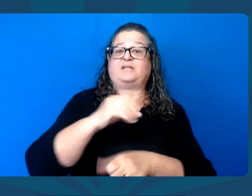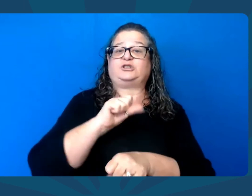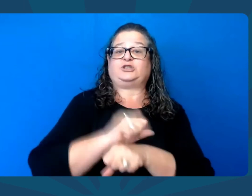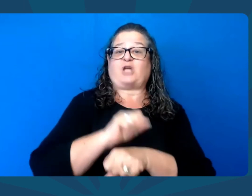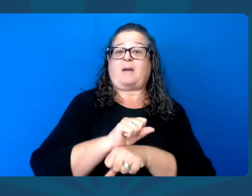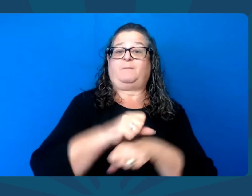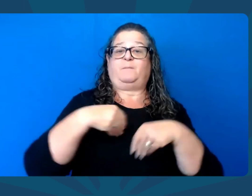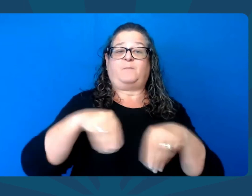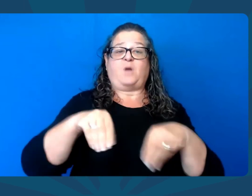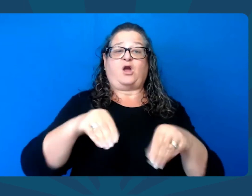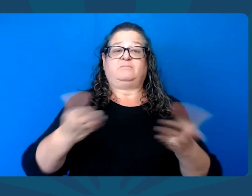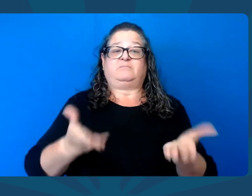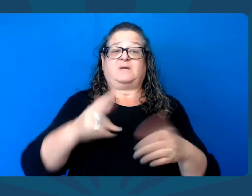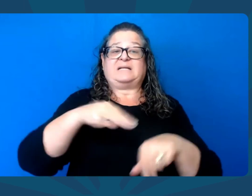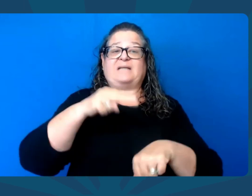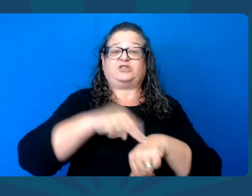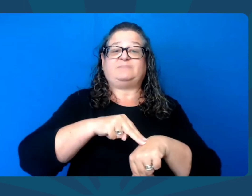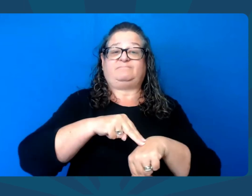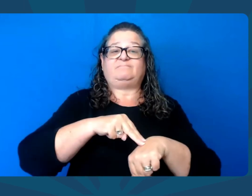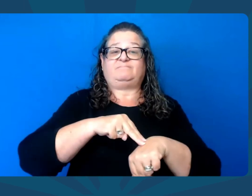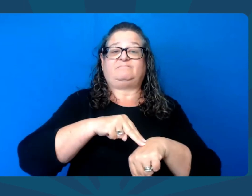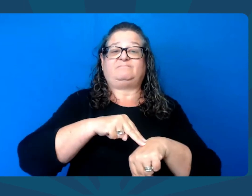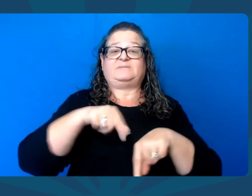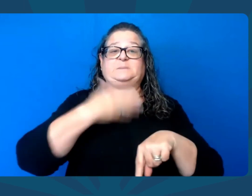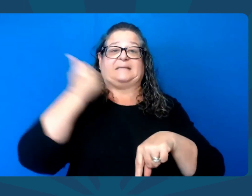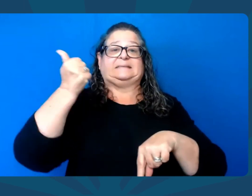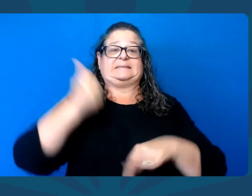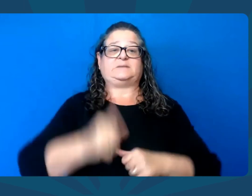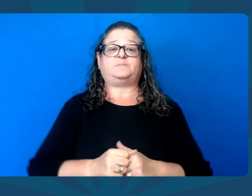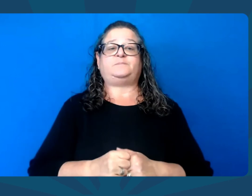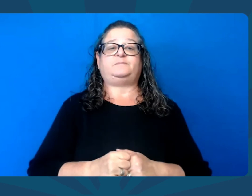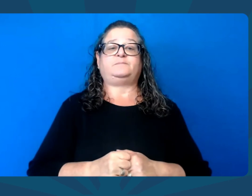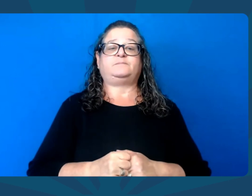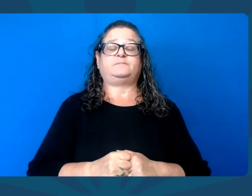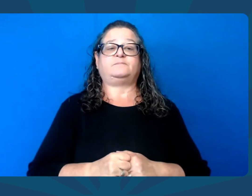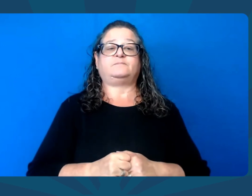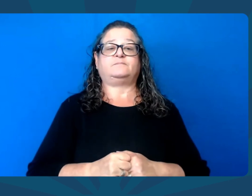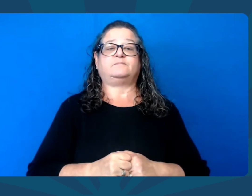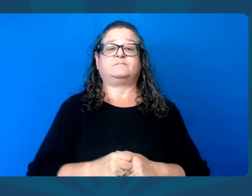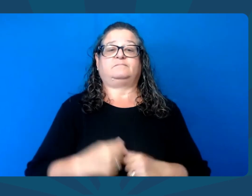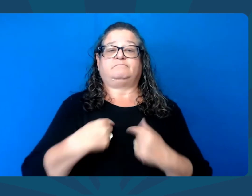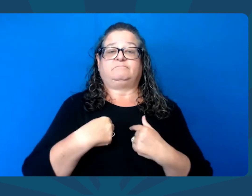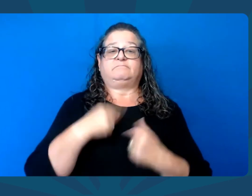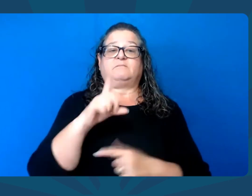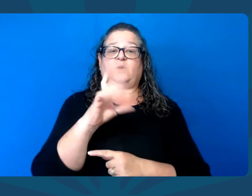And have one of the strongest economies and job markets in the nation.